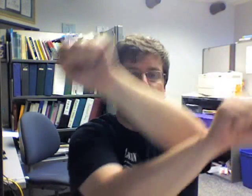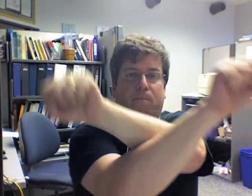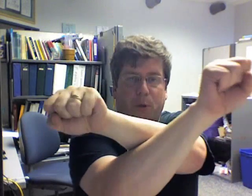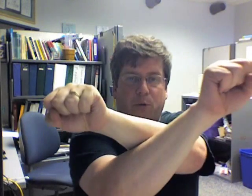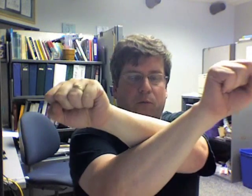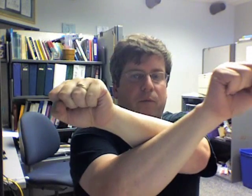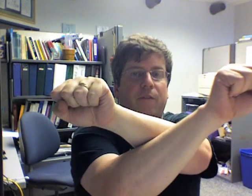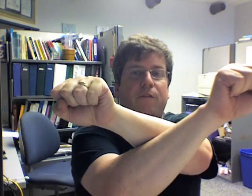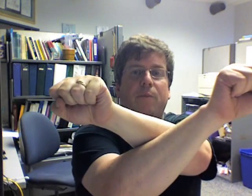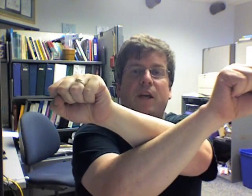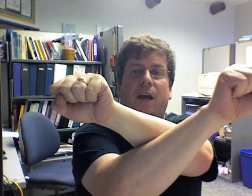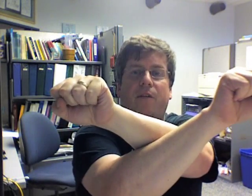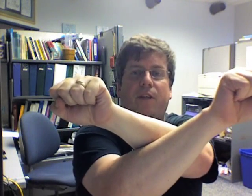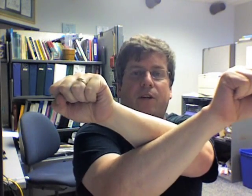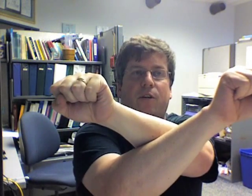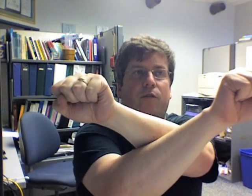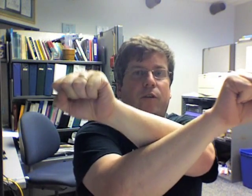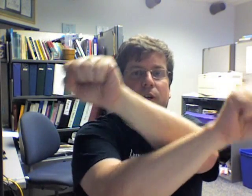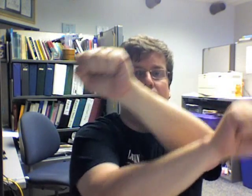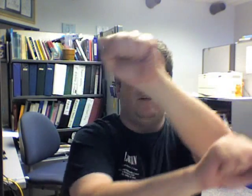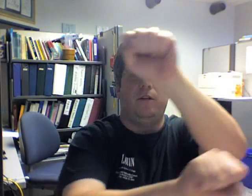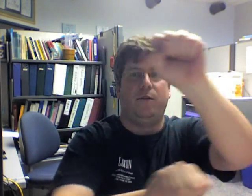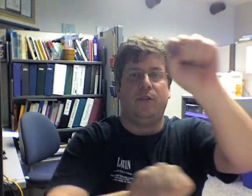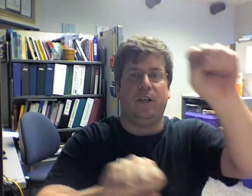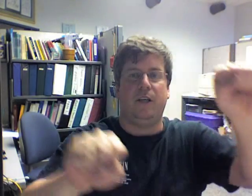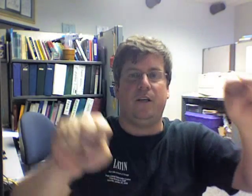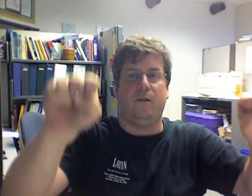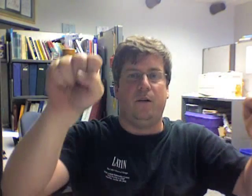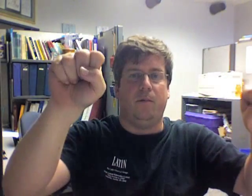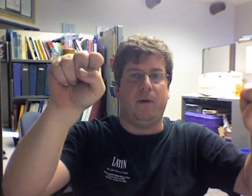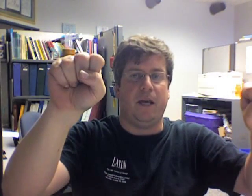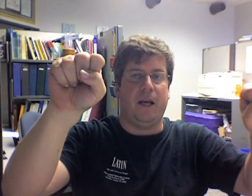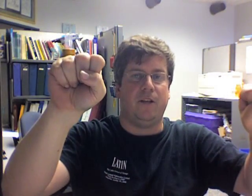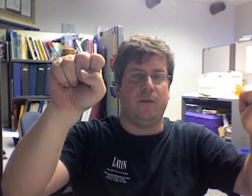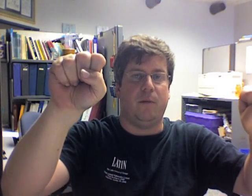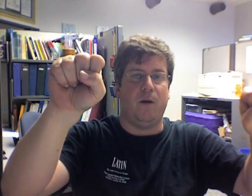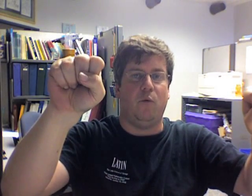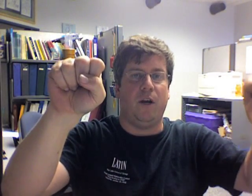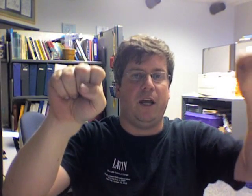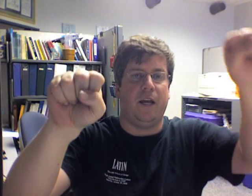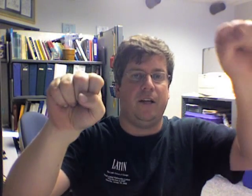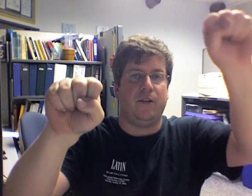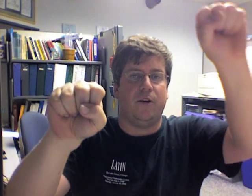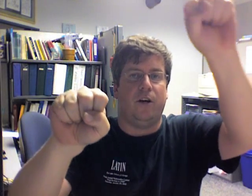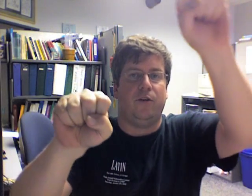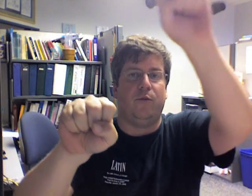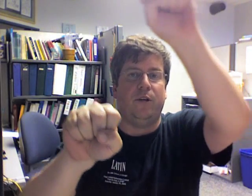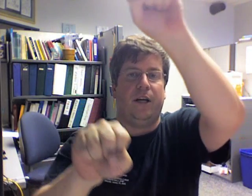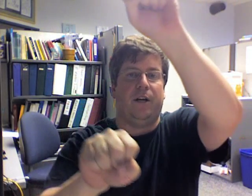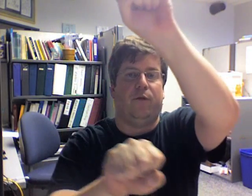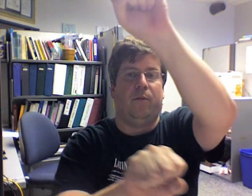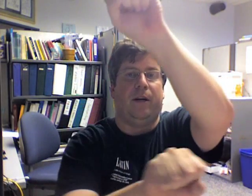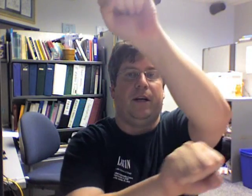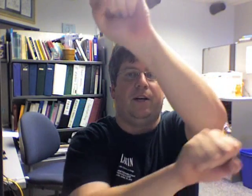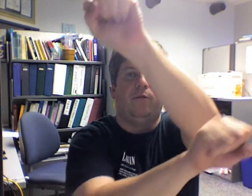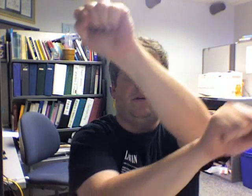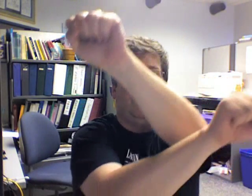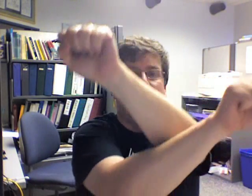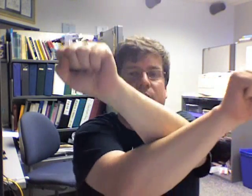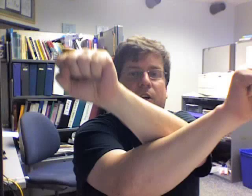Boom! It flips everything over. You see my hand, my one hand has gone toward negative 1. My negative 1 hand has gone